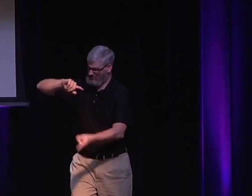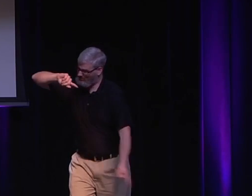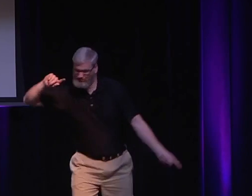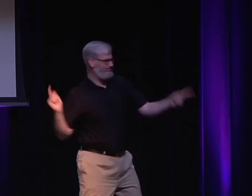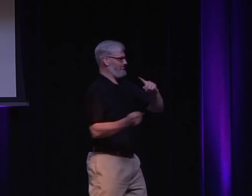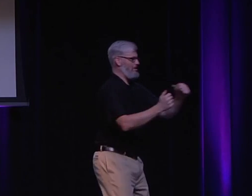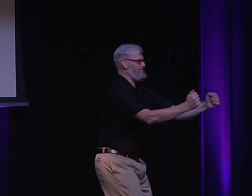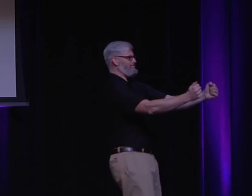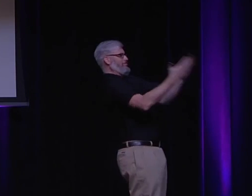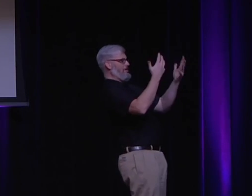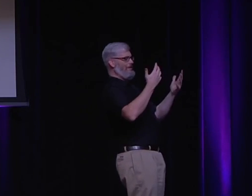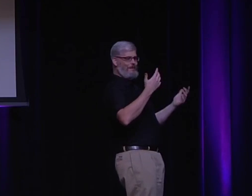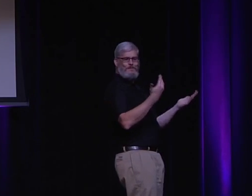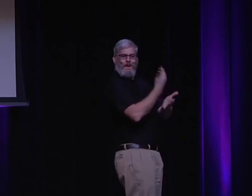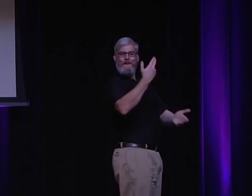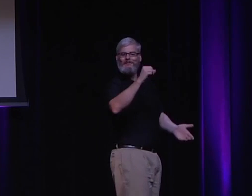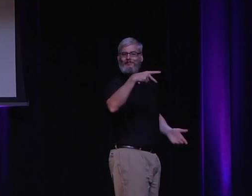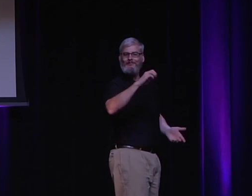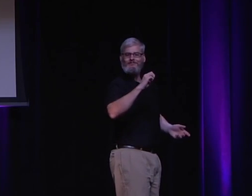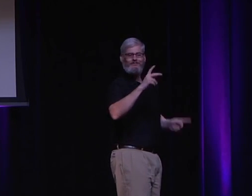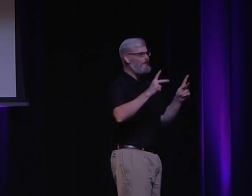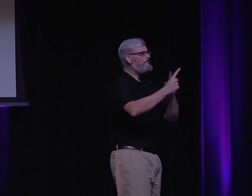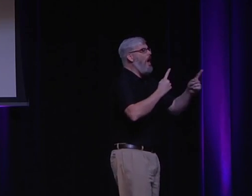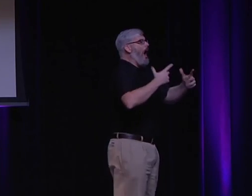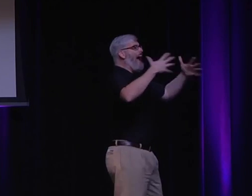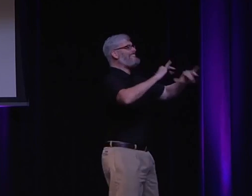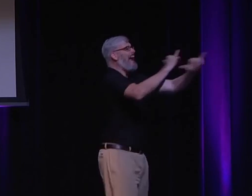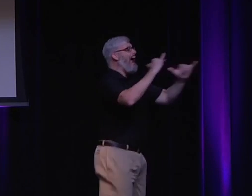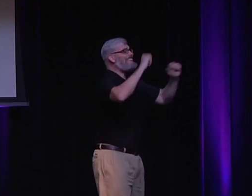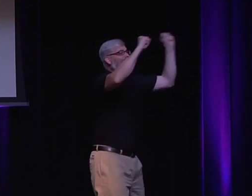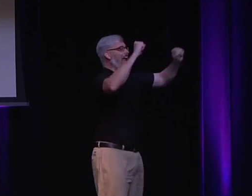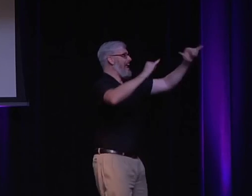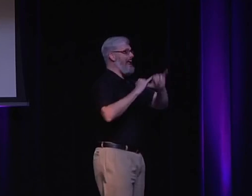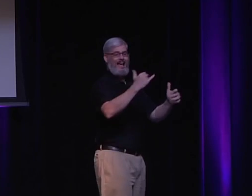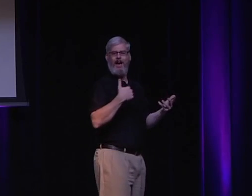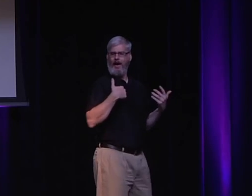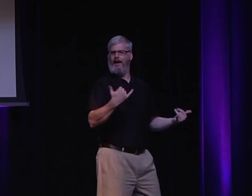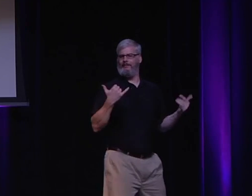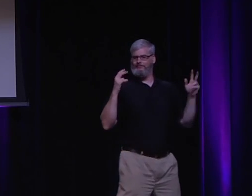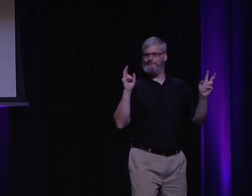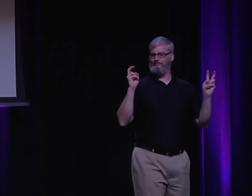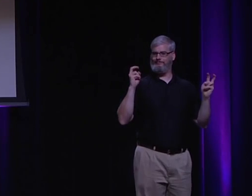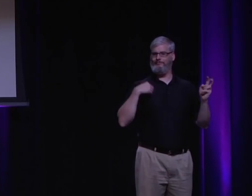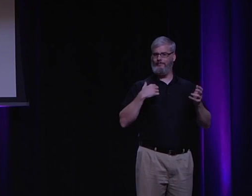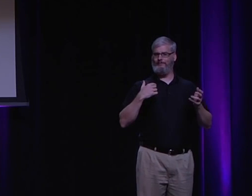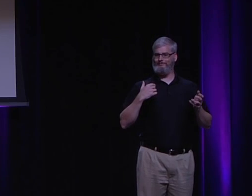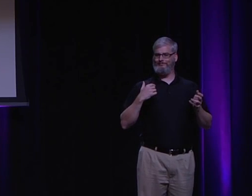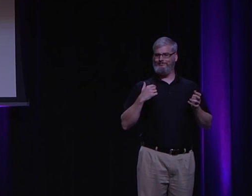And so it was so strange to have this life blow up in my face and just burn away, and then when I turn around to the